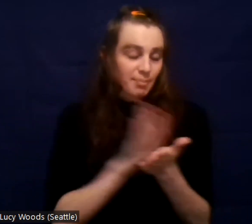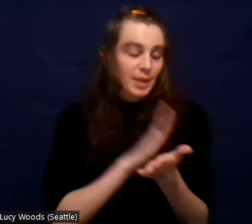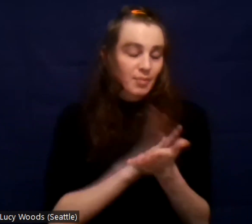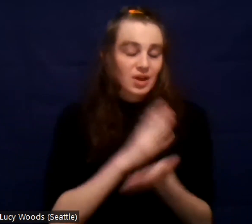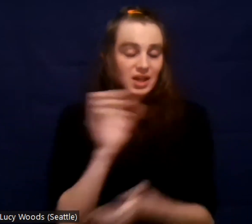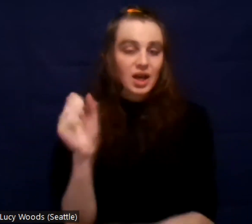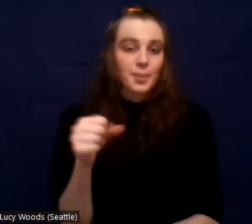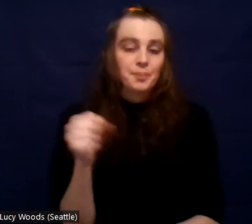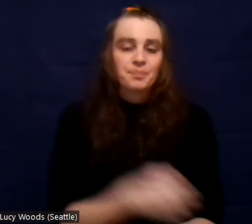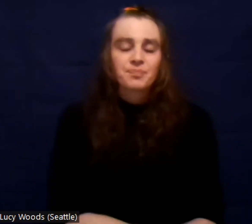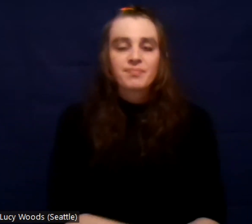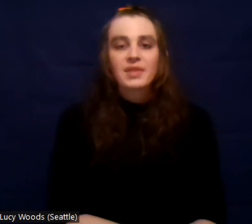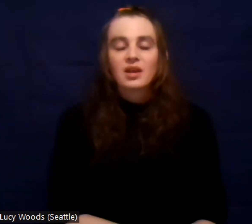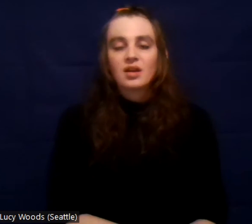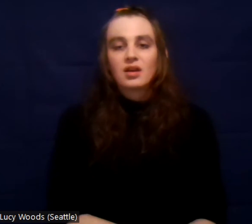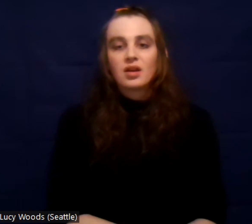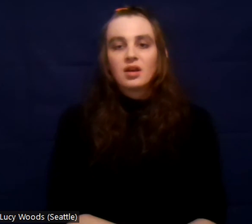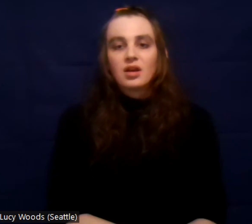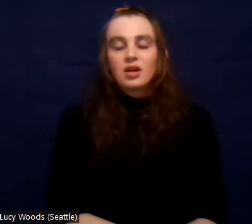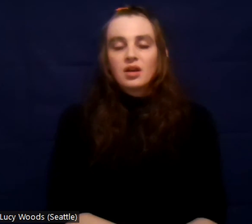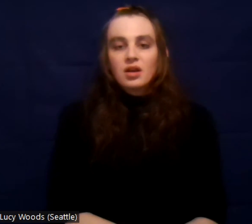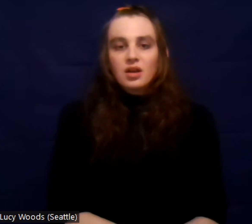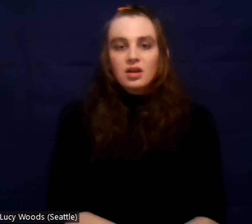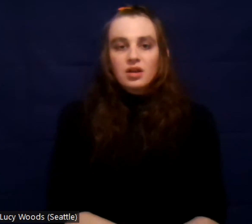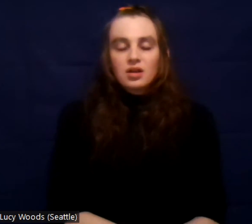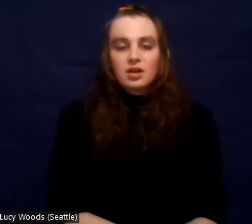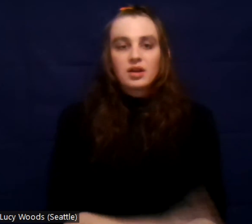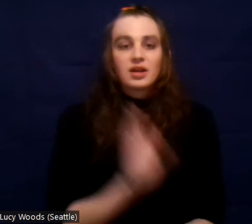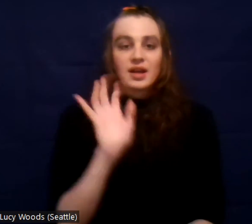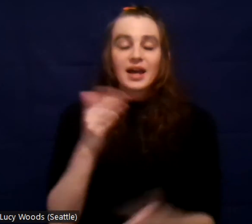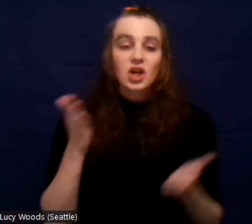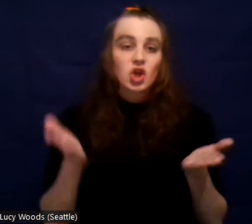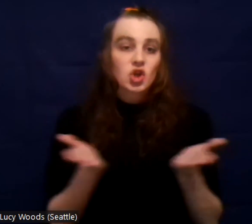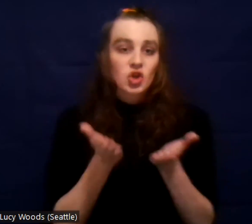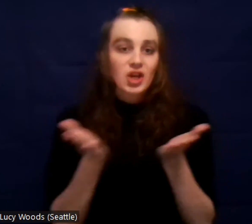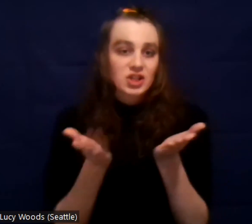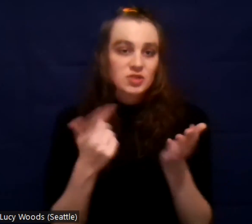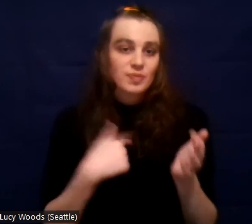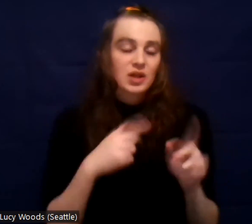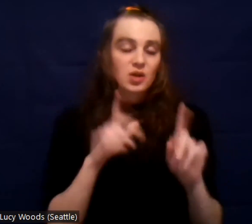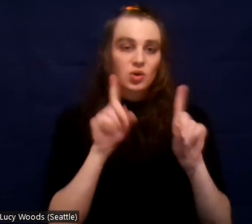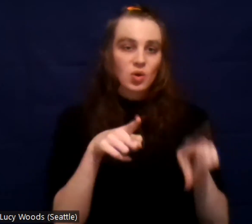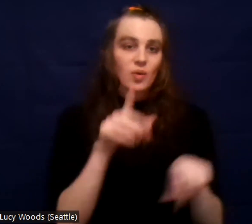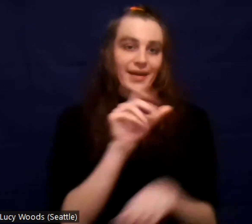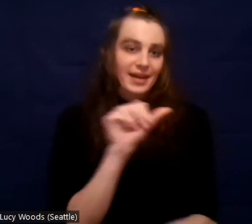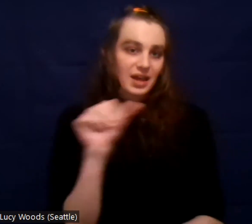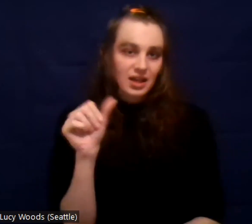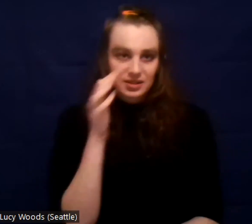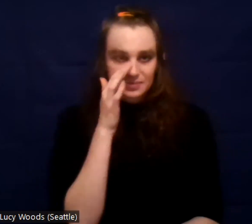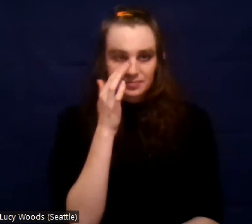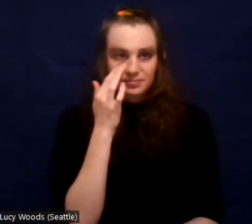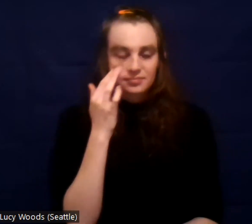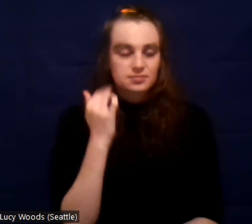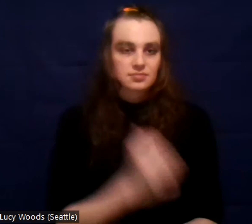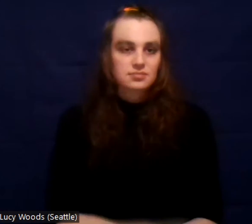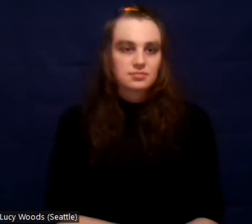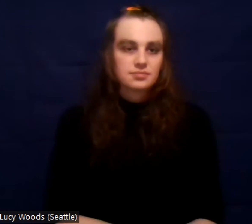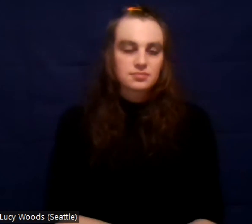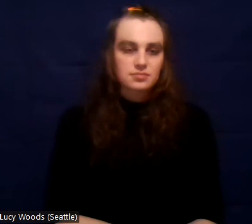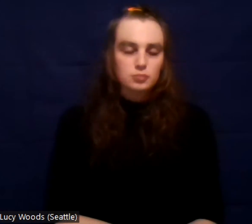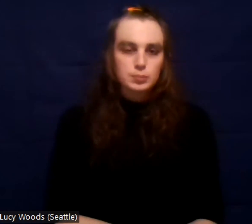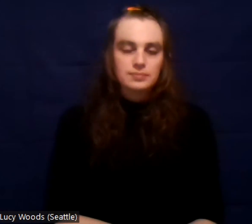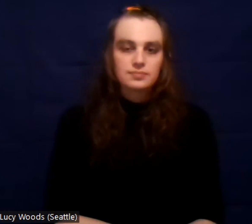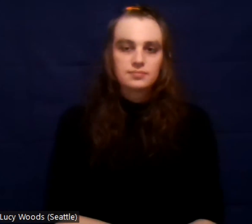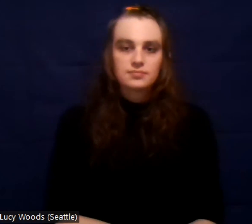pushed me into the direction of AA, um, and opened up a whole nother door of,